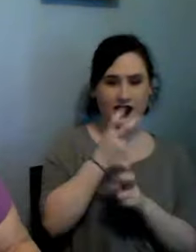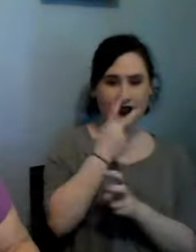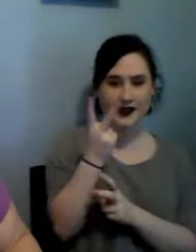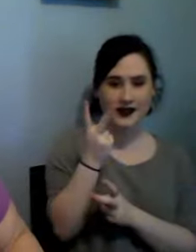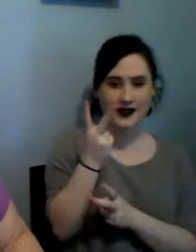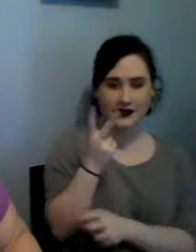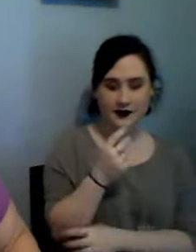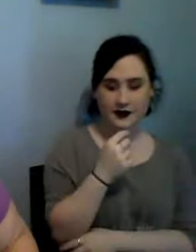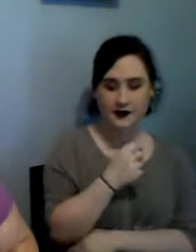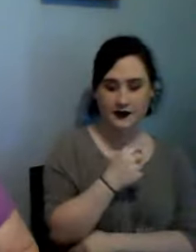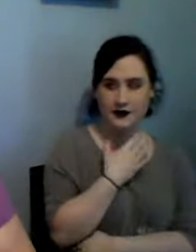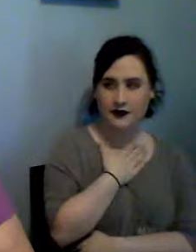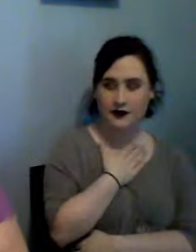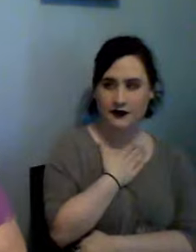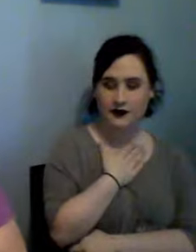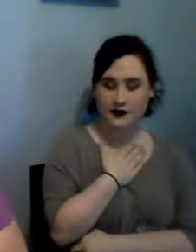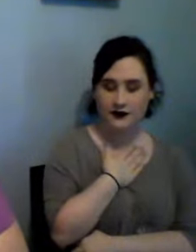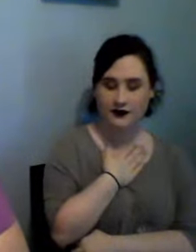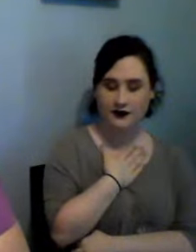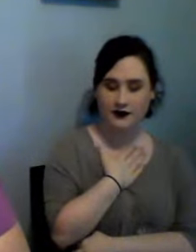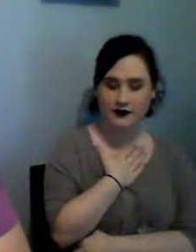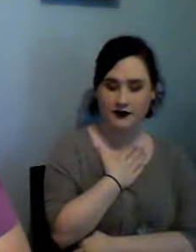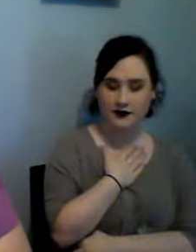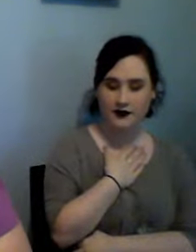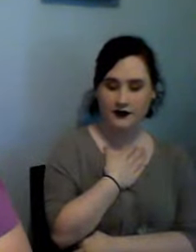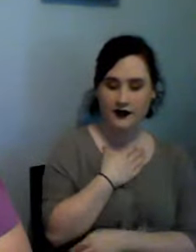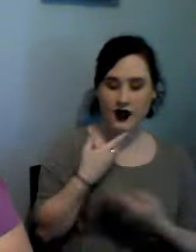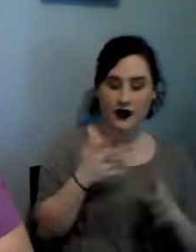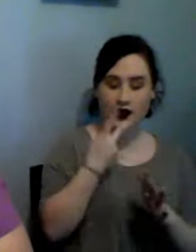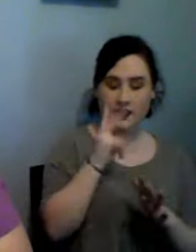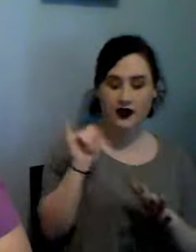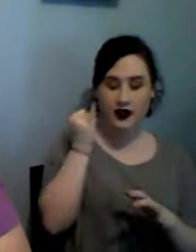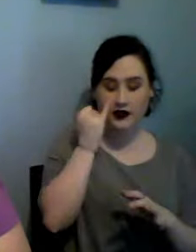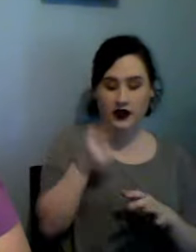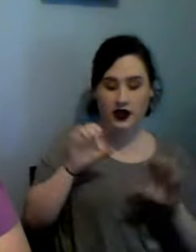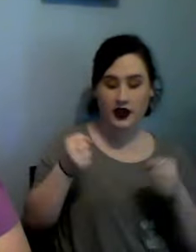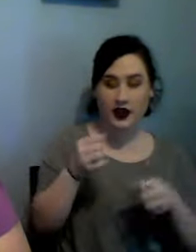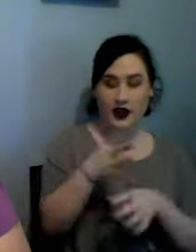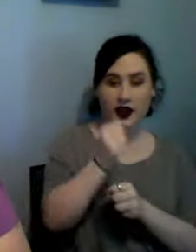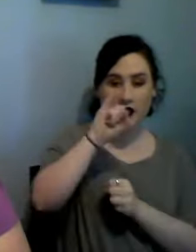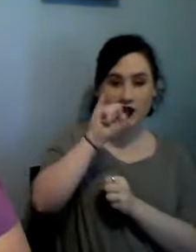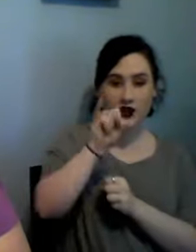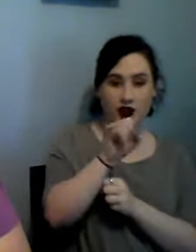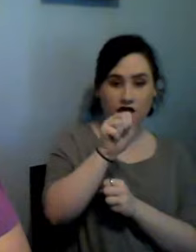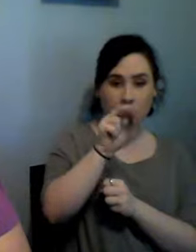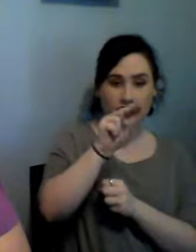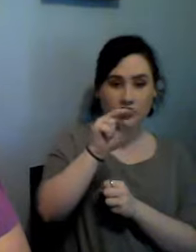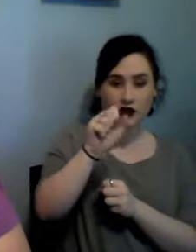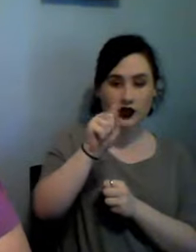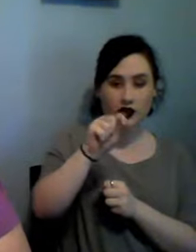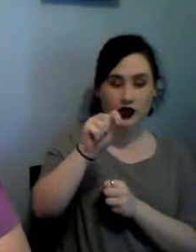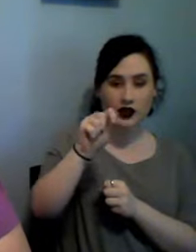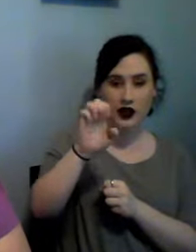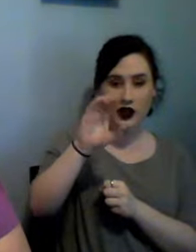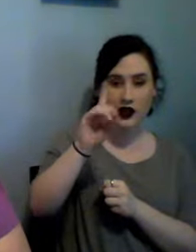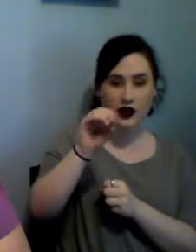let's see if I can get Jeanette Douglas designs correct in every video